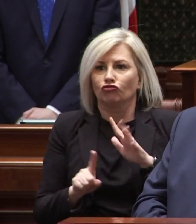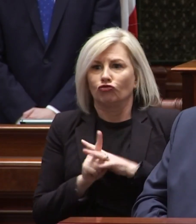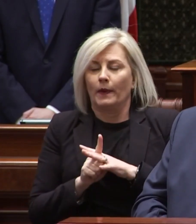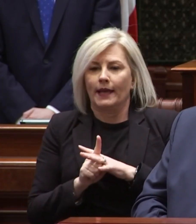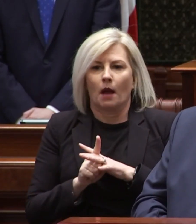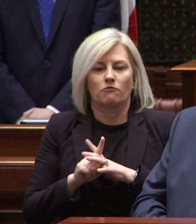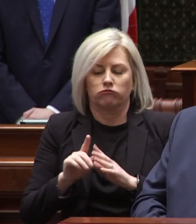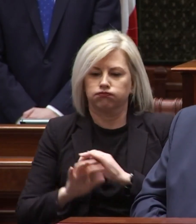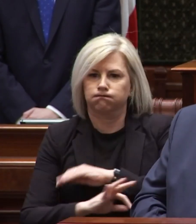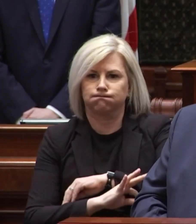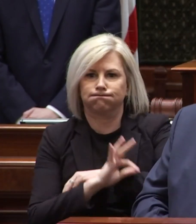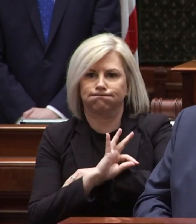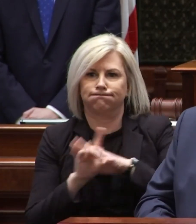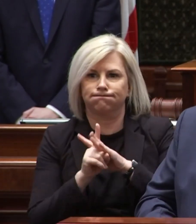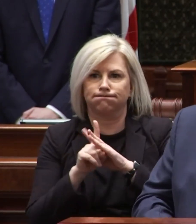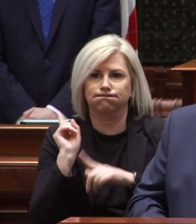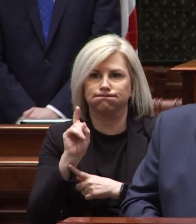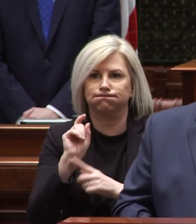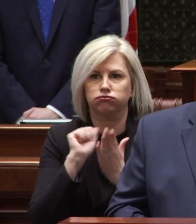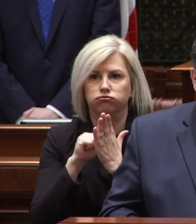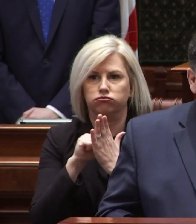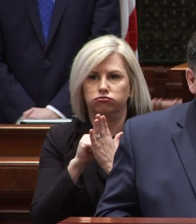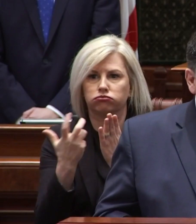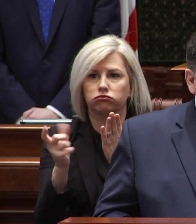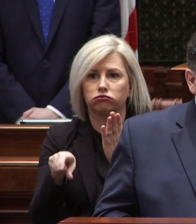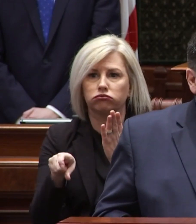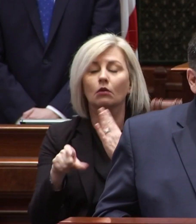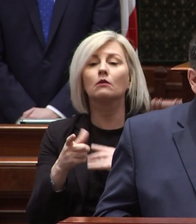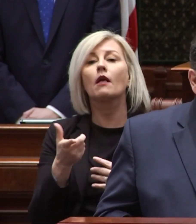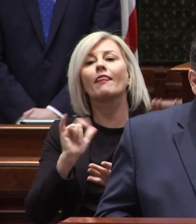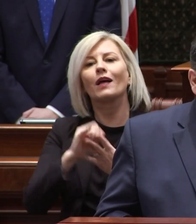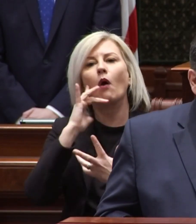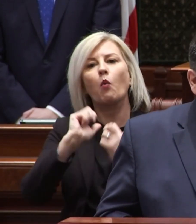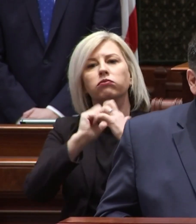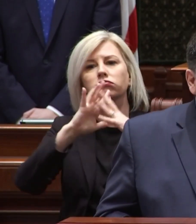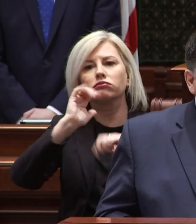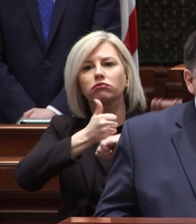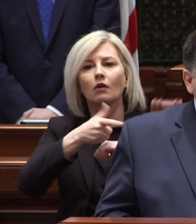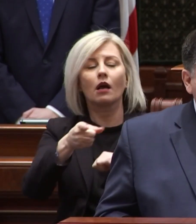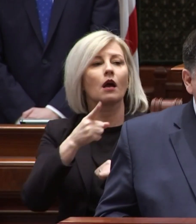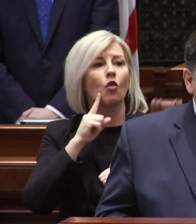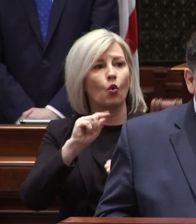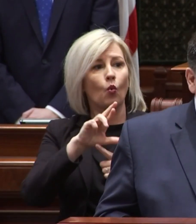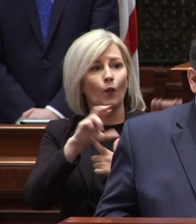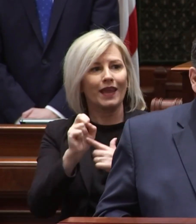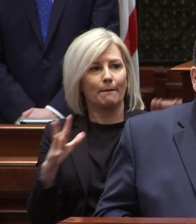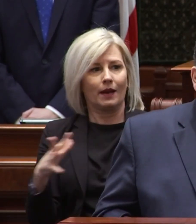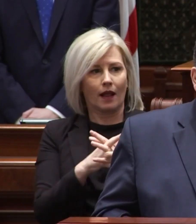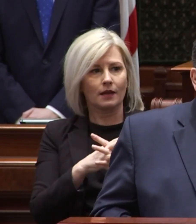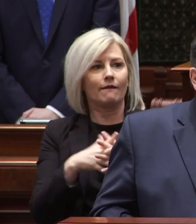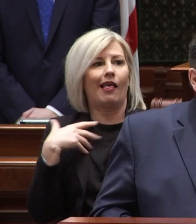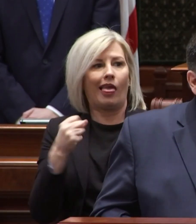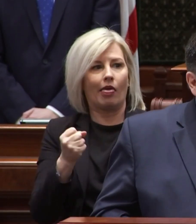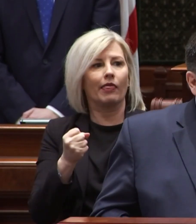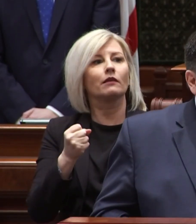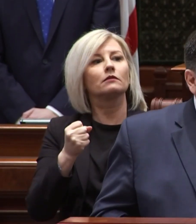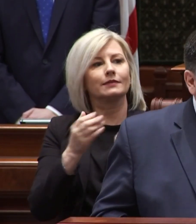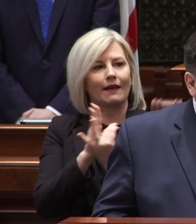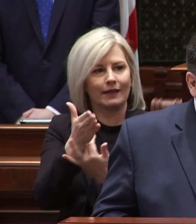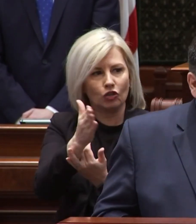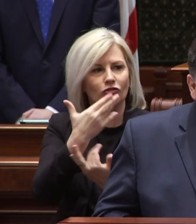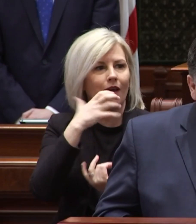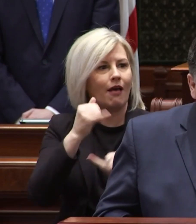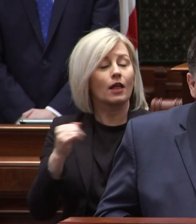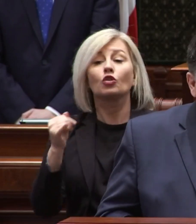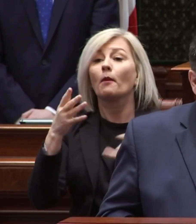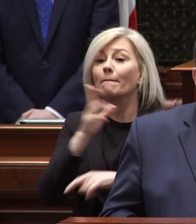dawn every day that's why we are establishing the reproductive health public navigation hotline so patients